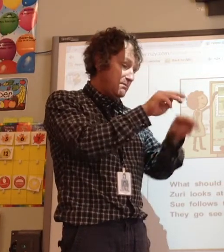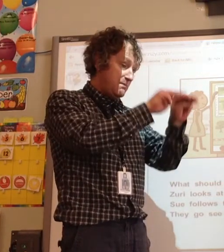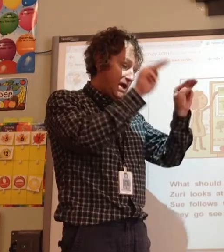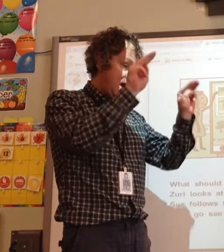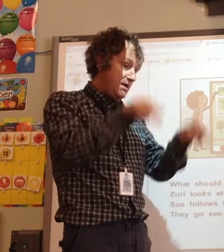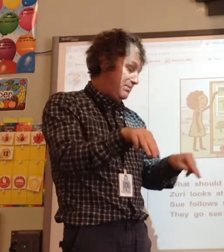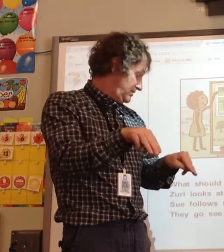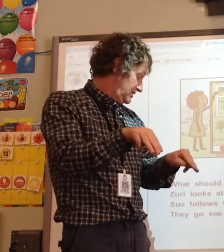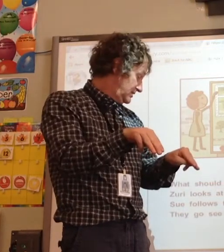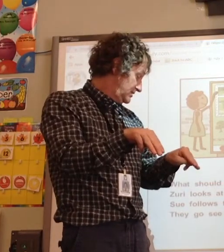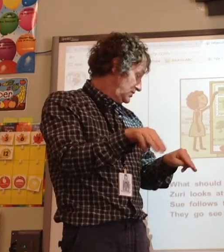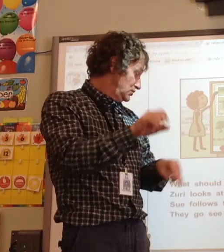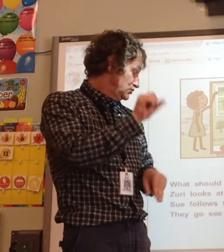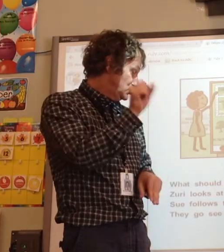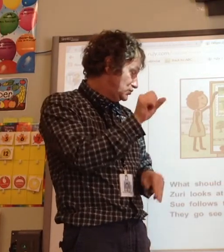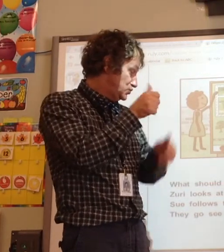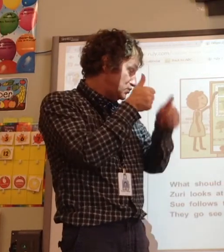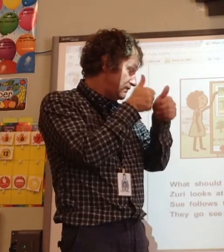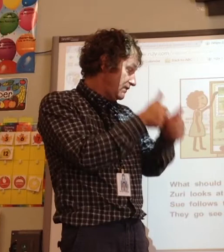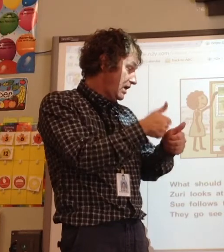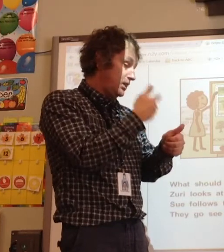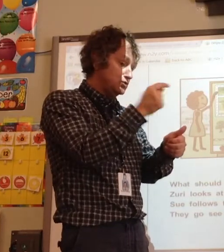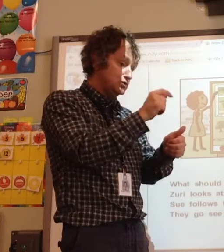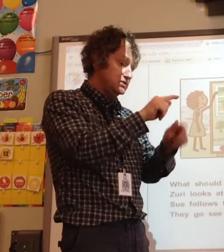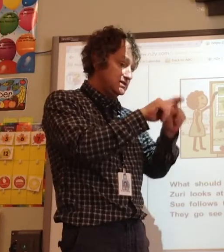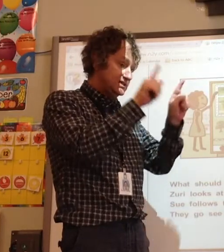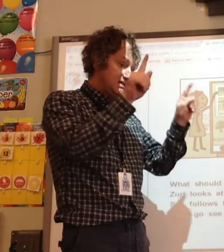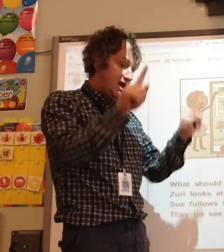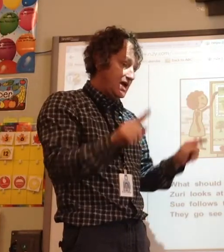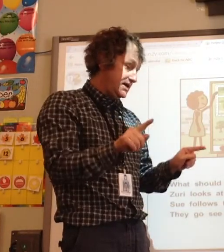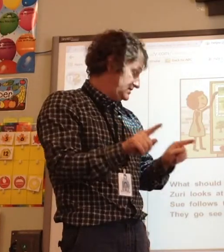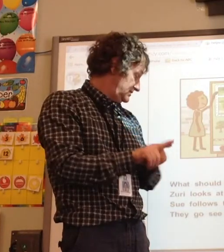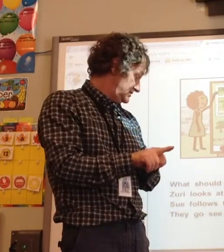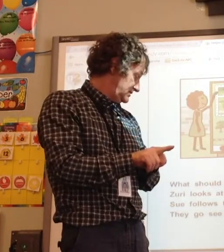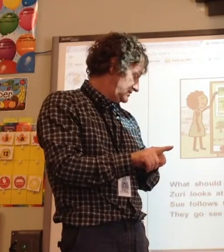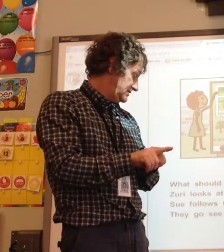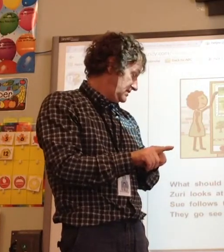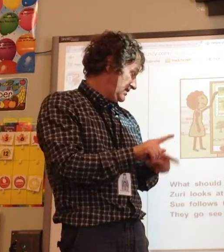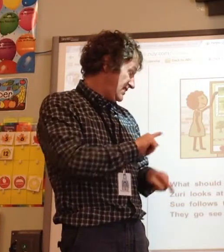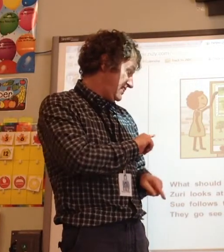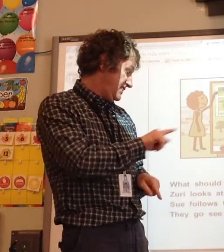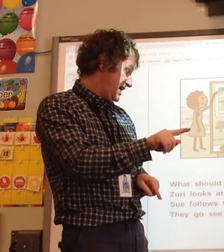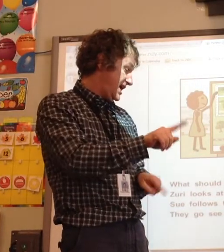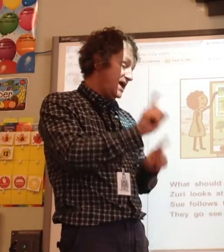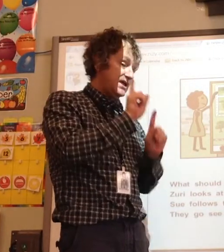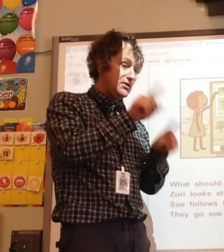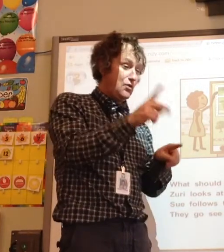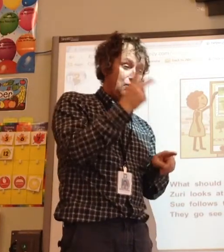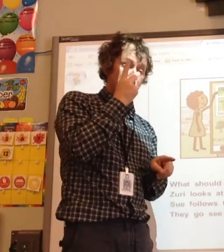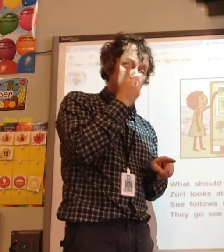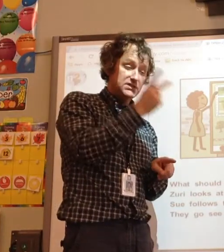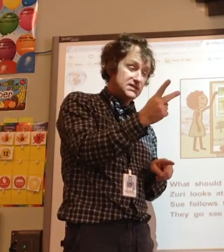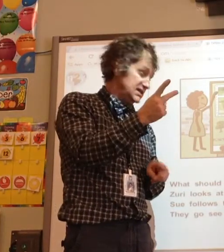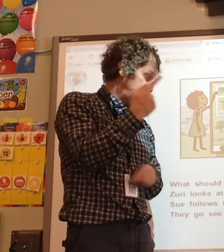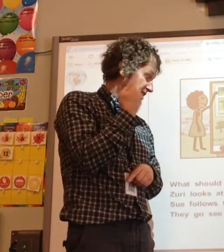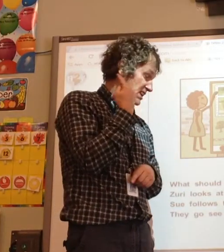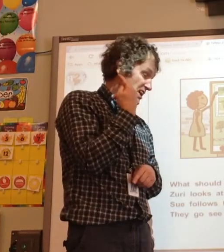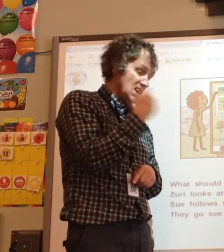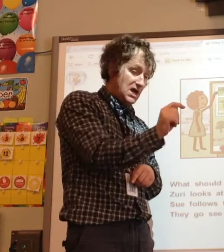the map. Sue follows the signs. They go see the